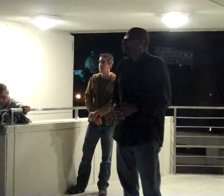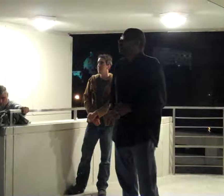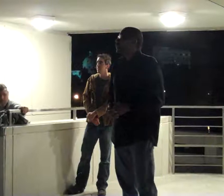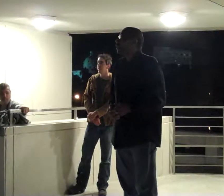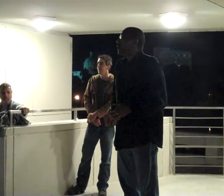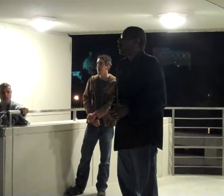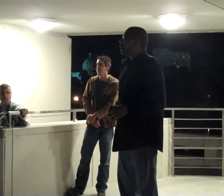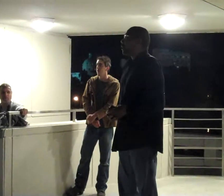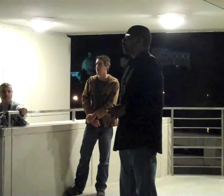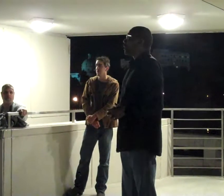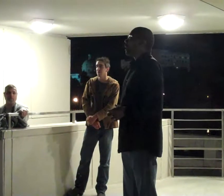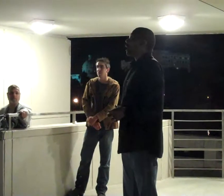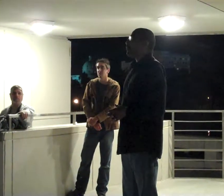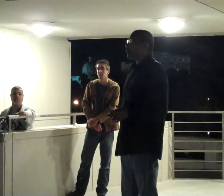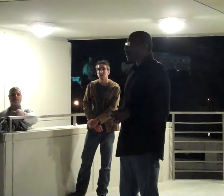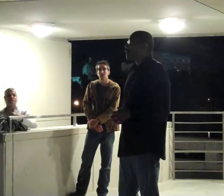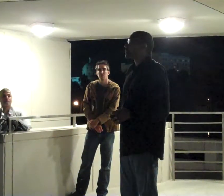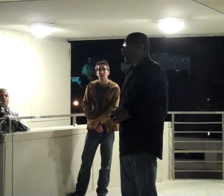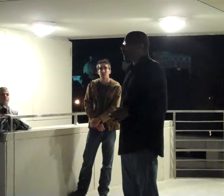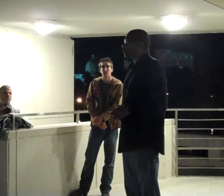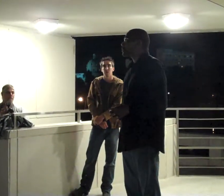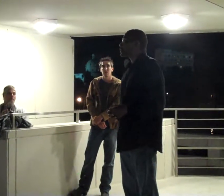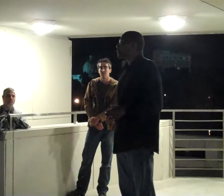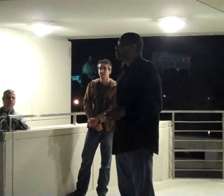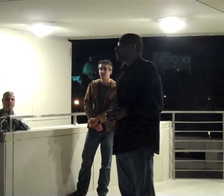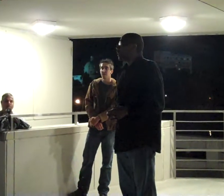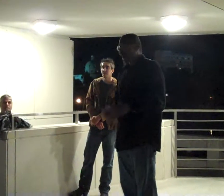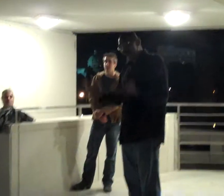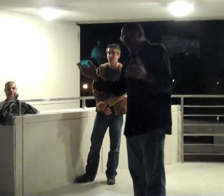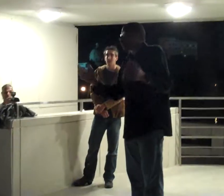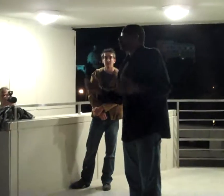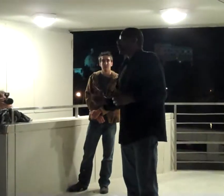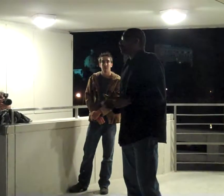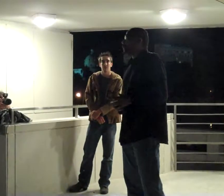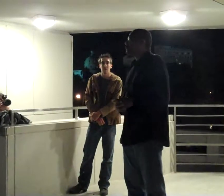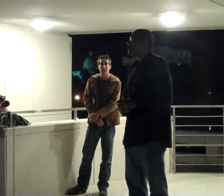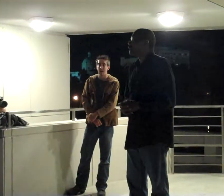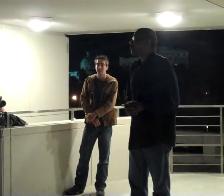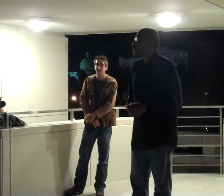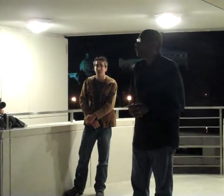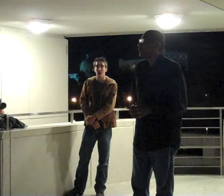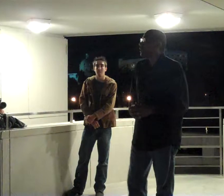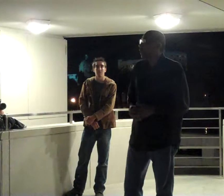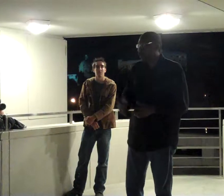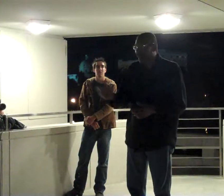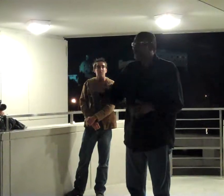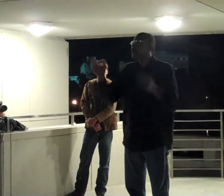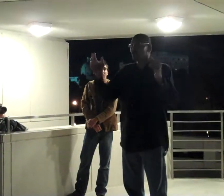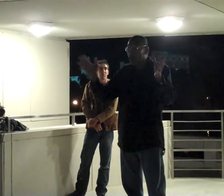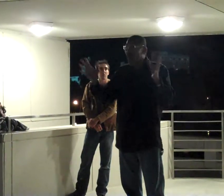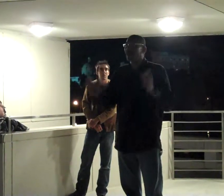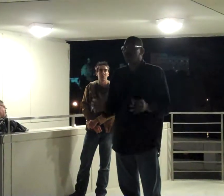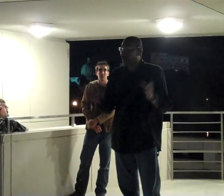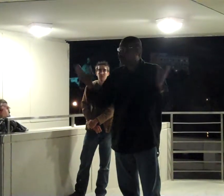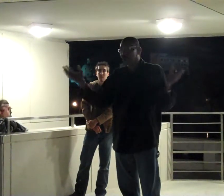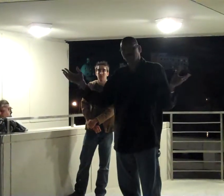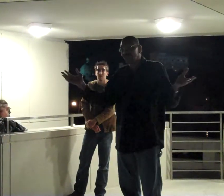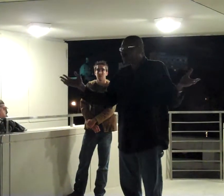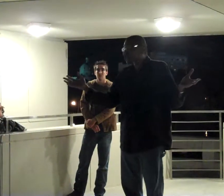We need to get our bonuses of a million dollars. Of a million dollars. have a problem. I have a problem. Okay, then you have a problem. You just confessed